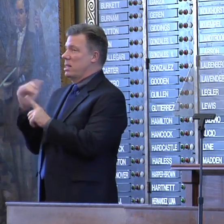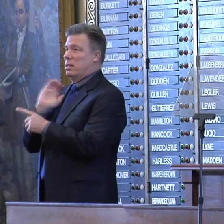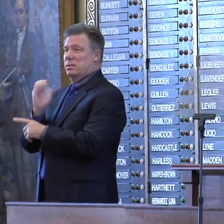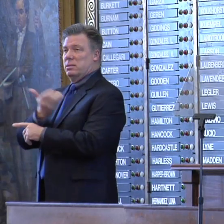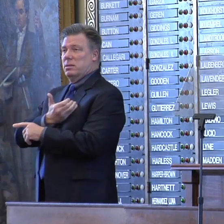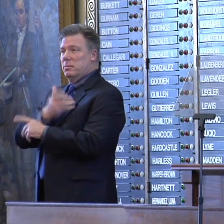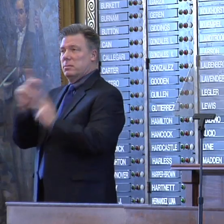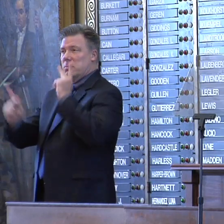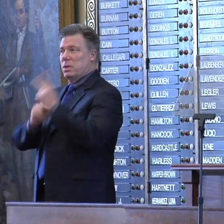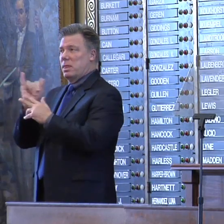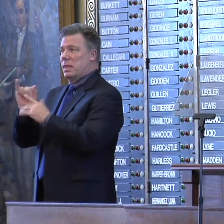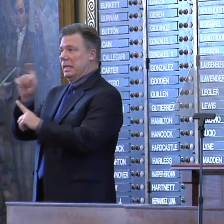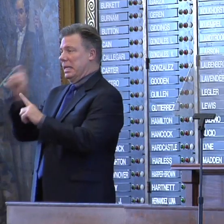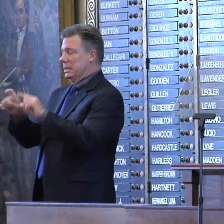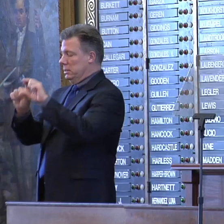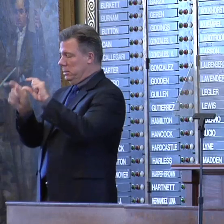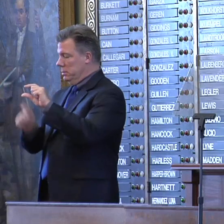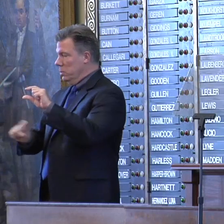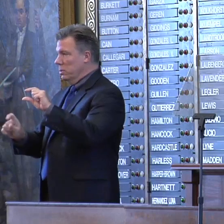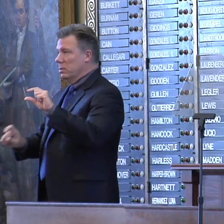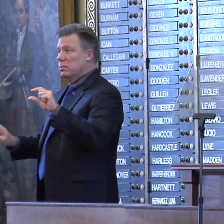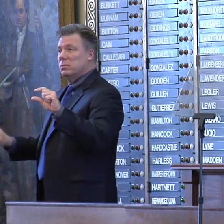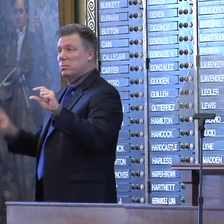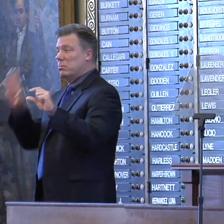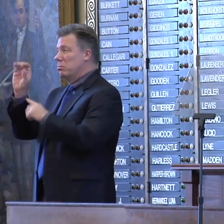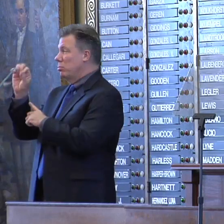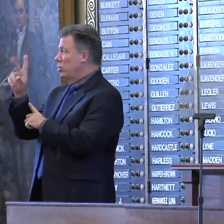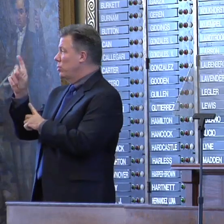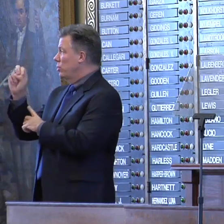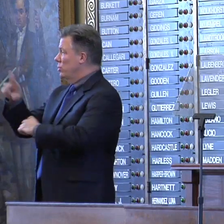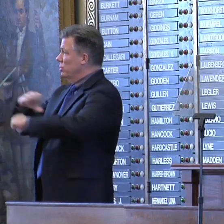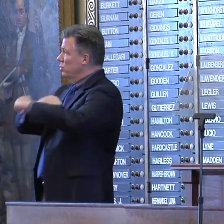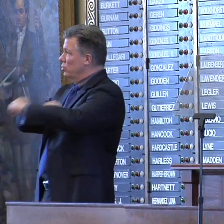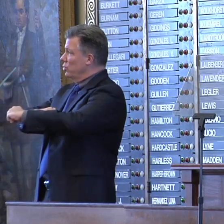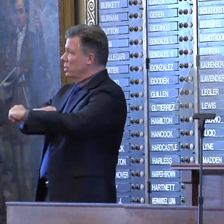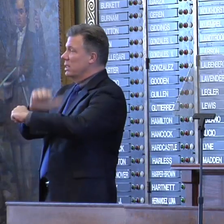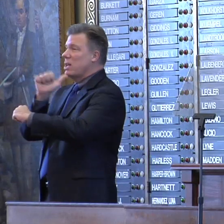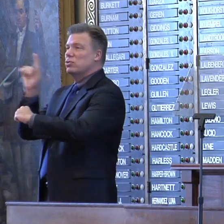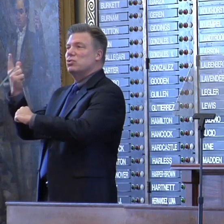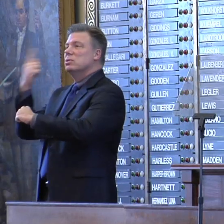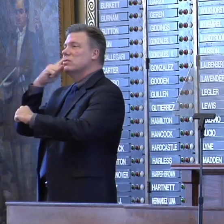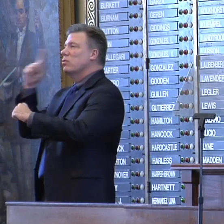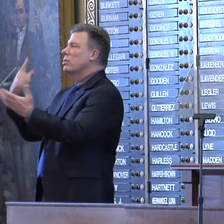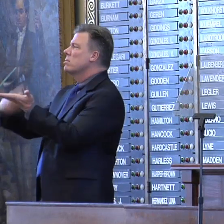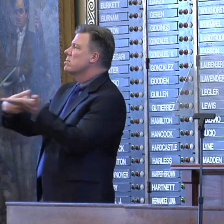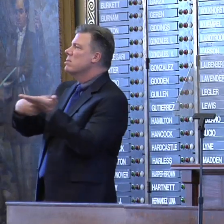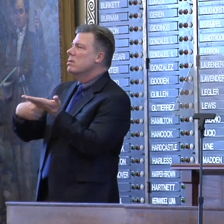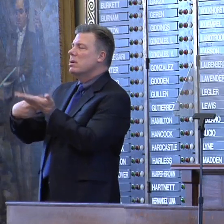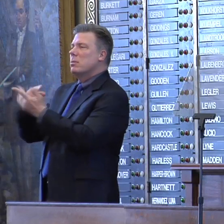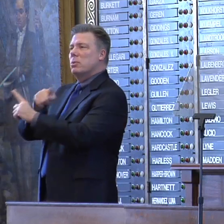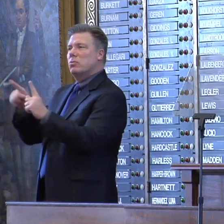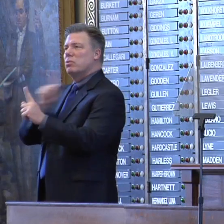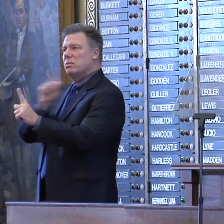a hot-button issue for the talk shows. It's a matter of life and death for American citizens in the border